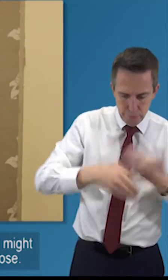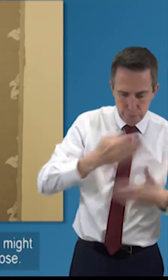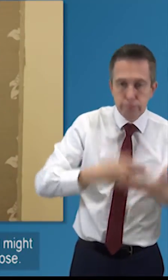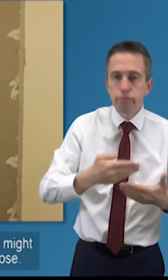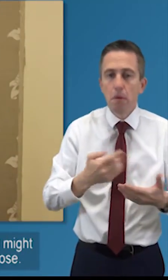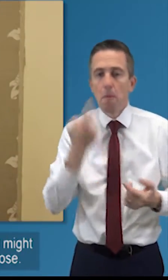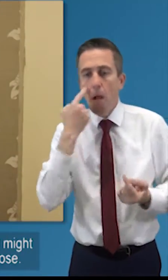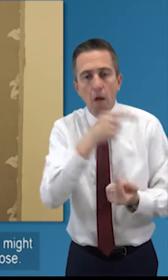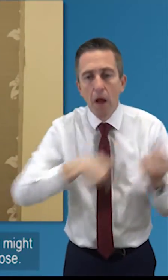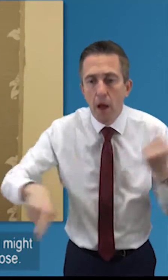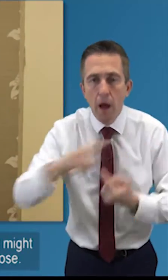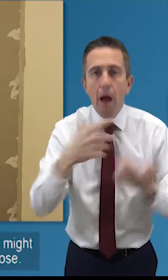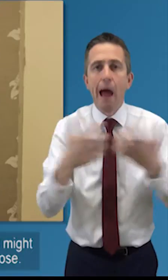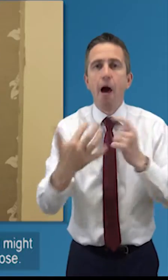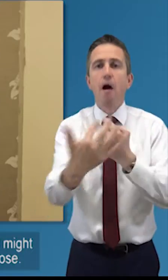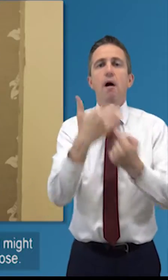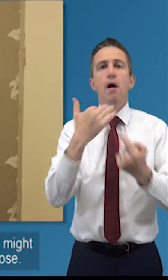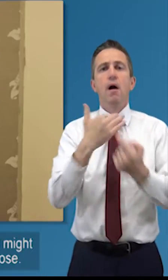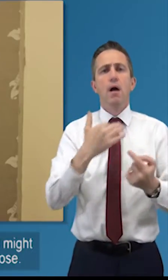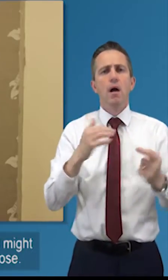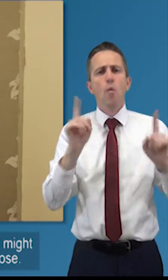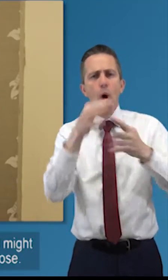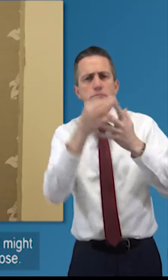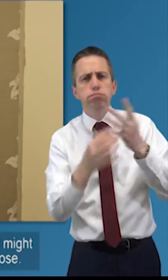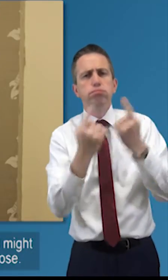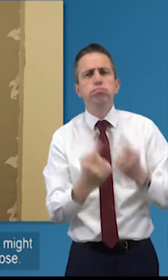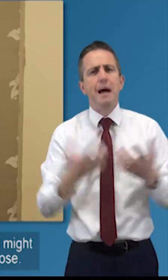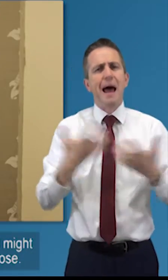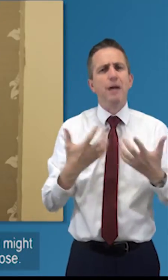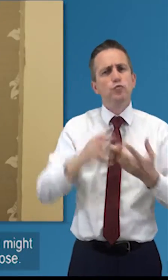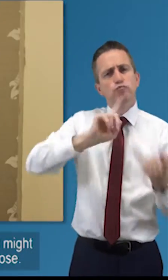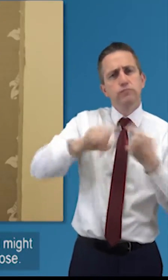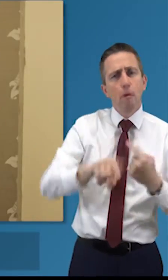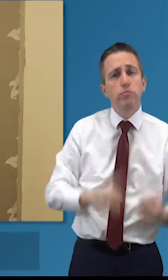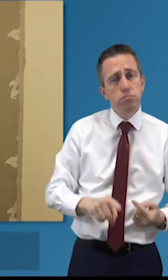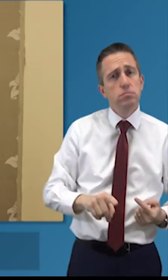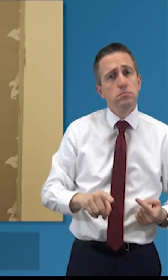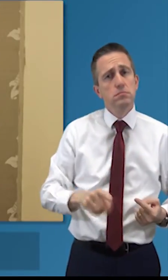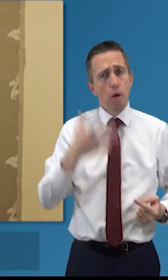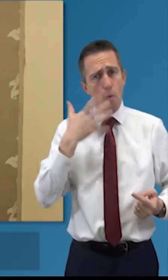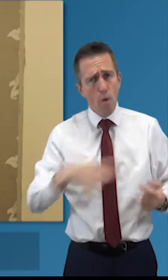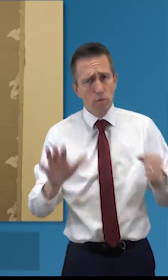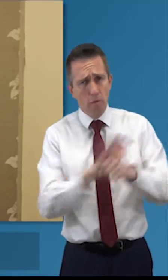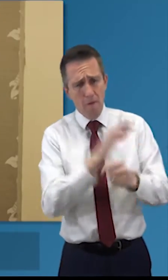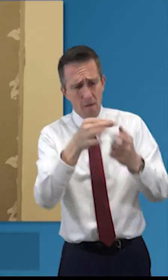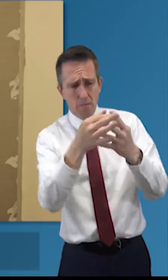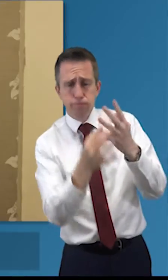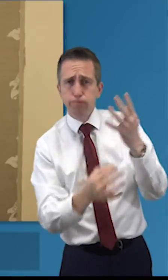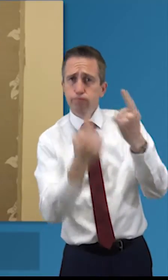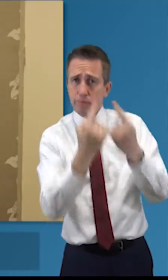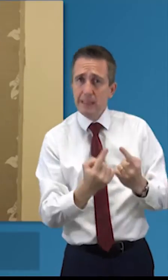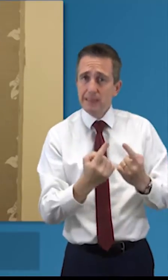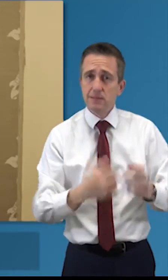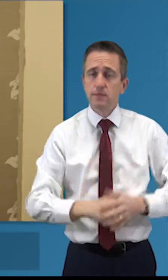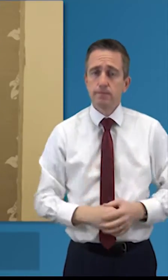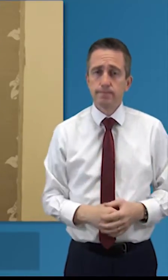adversely affect it that might positively affect it and it plans to deal with those so i want to talk about aspects of all those things